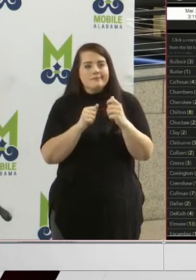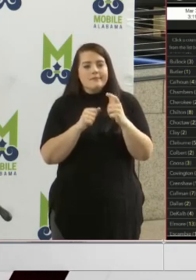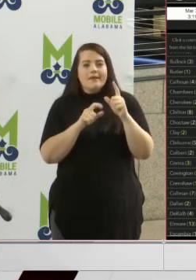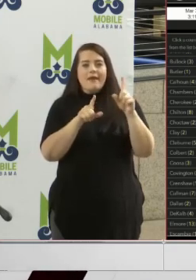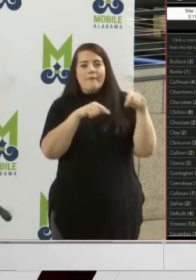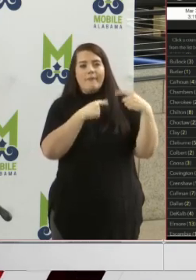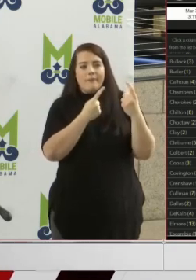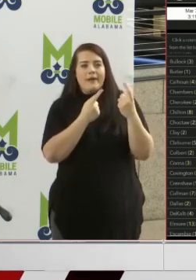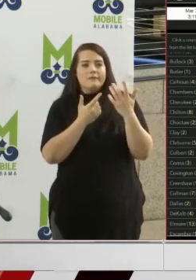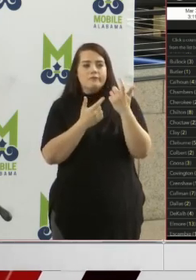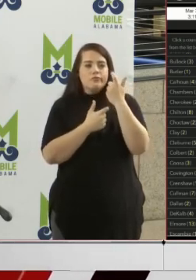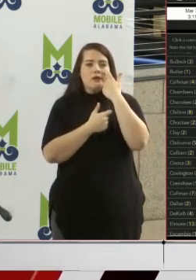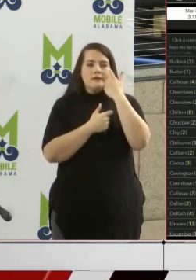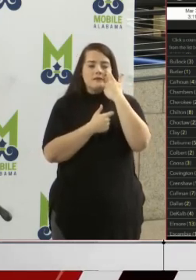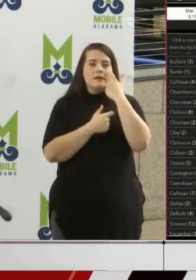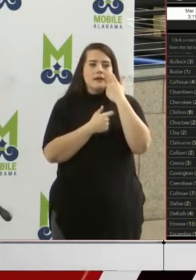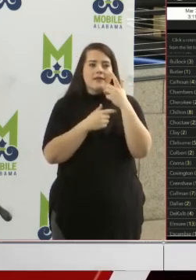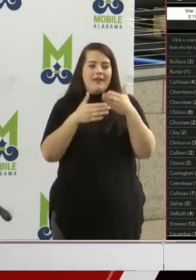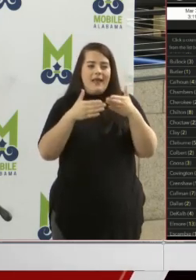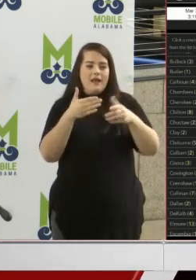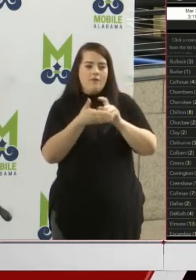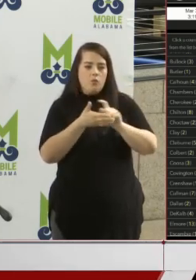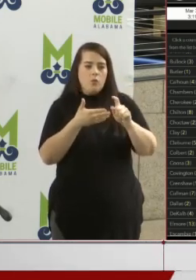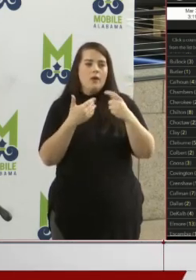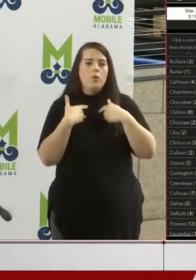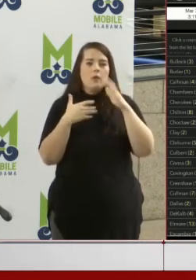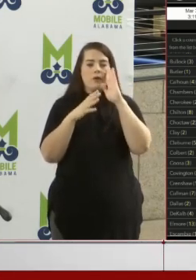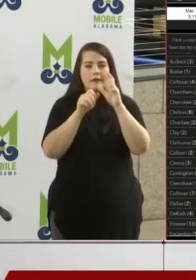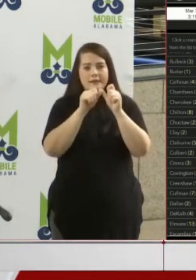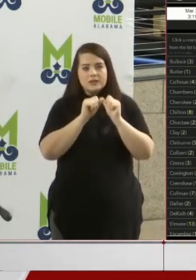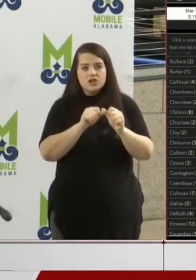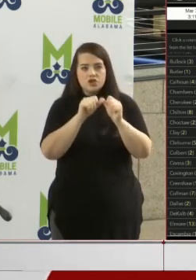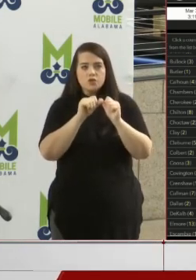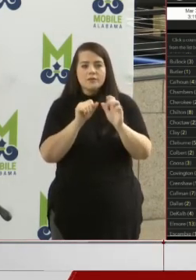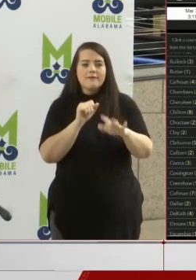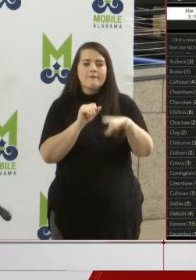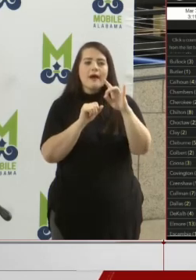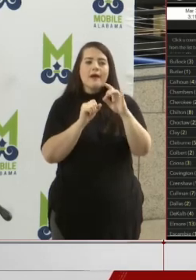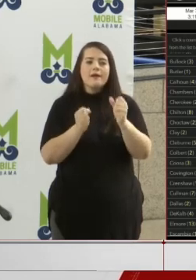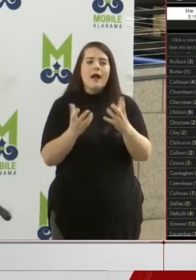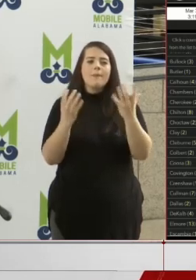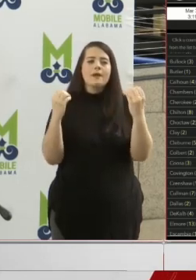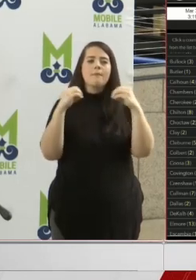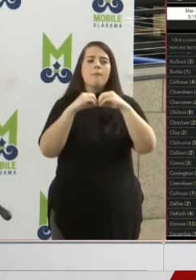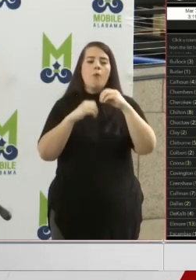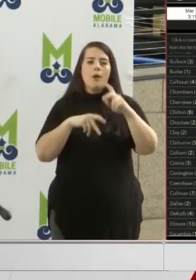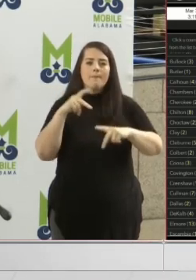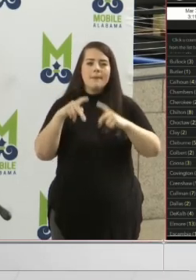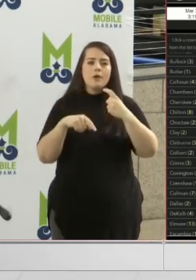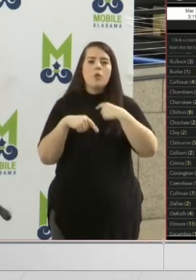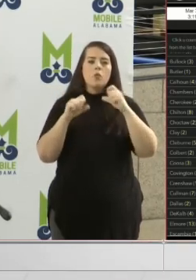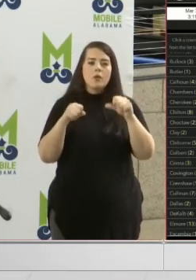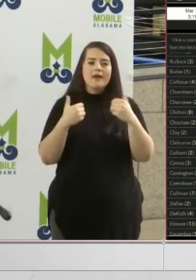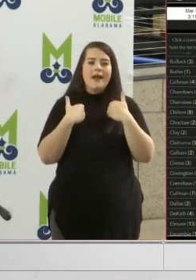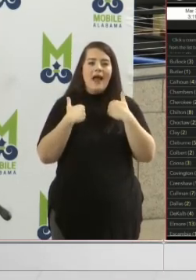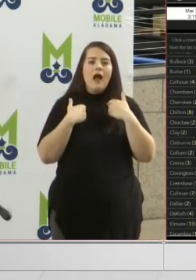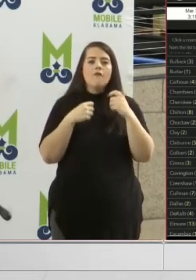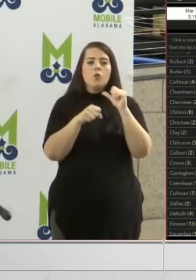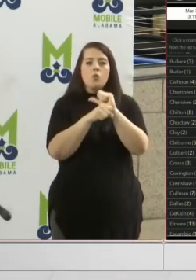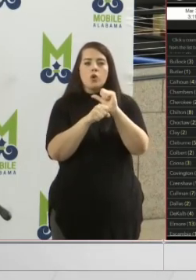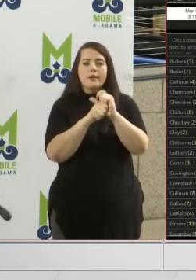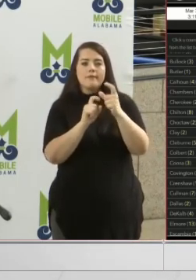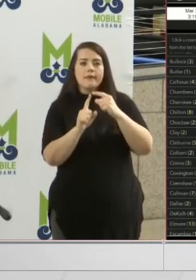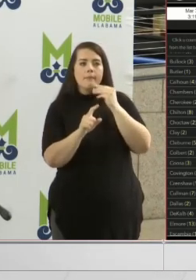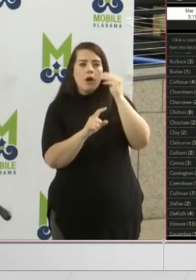as they have most recently as of the end of the week. We're continuing to find out how many more people we can have teleworking from